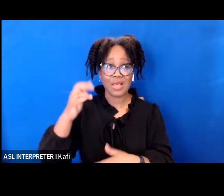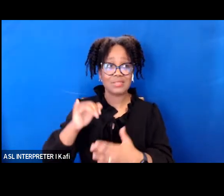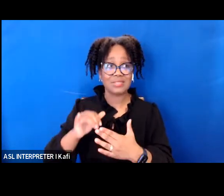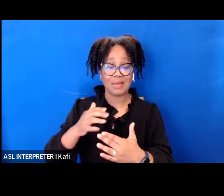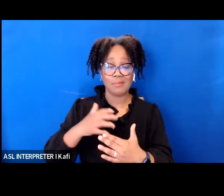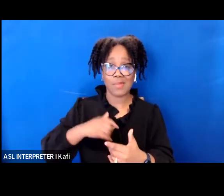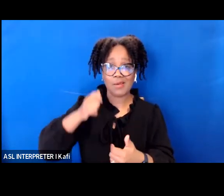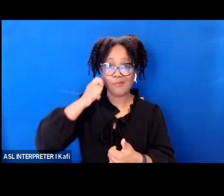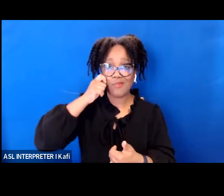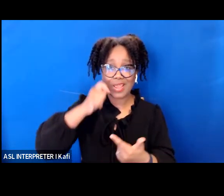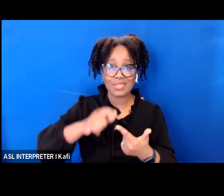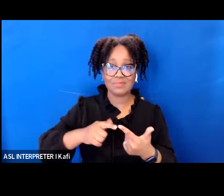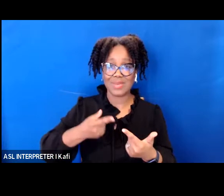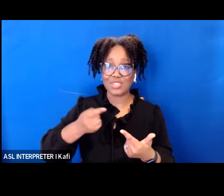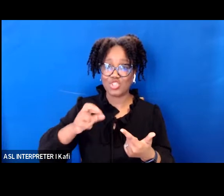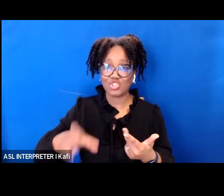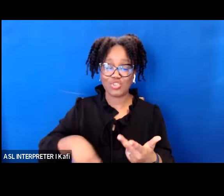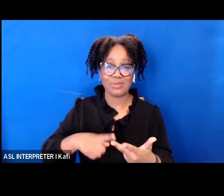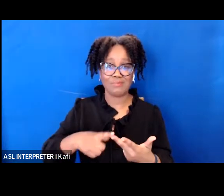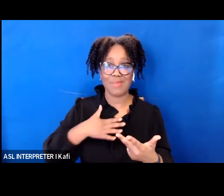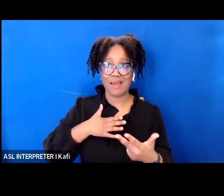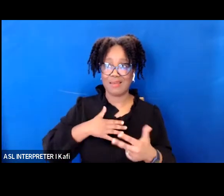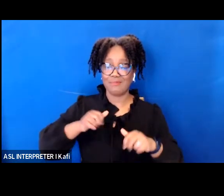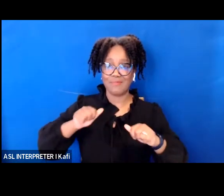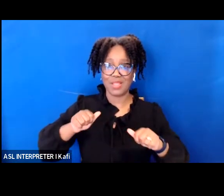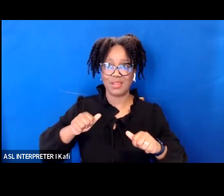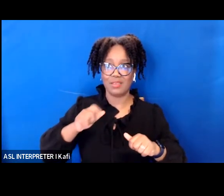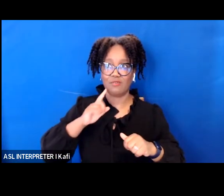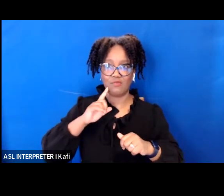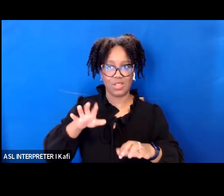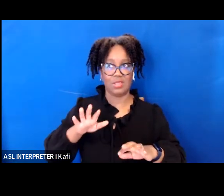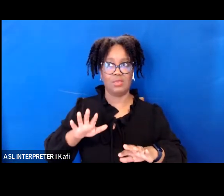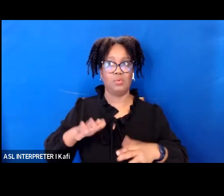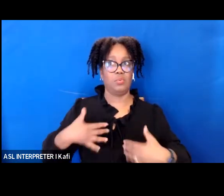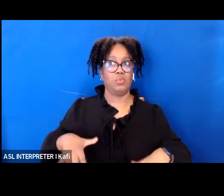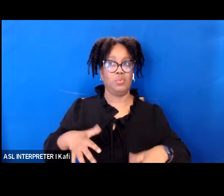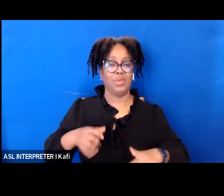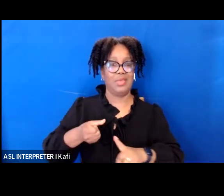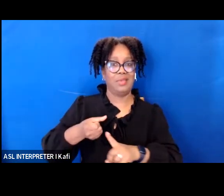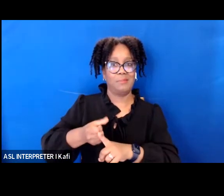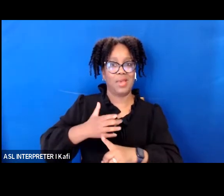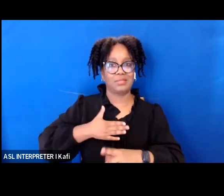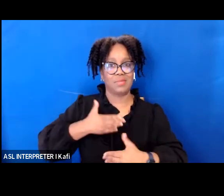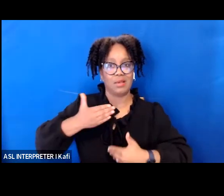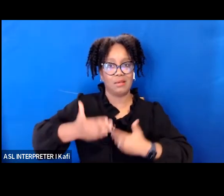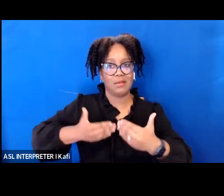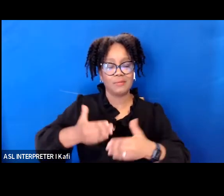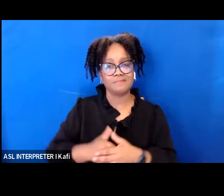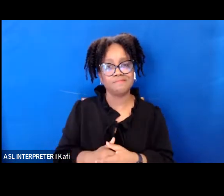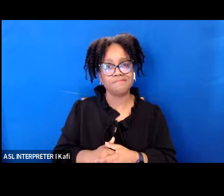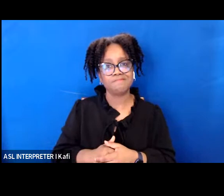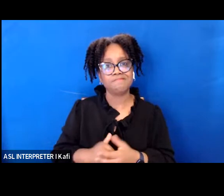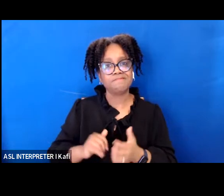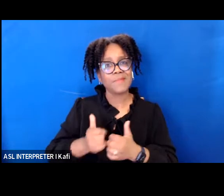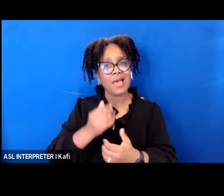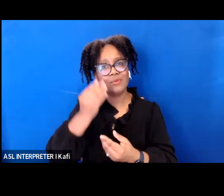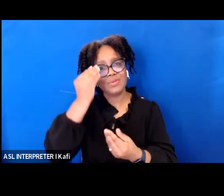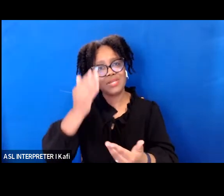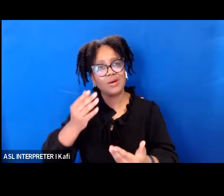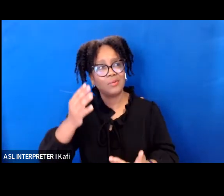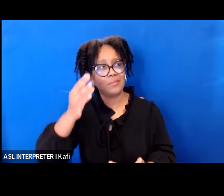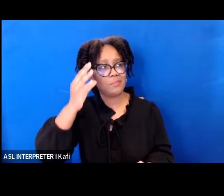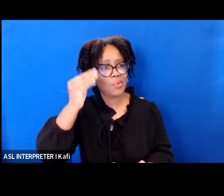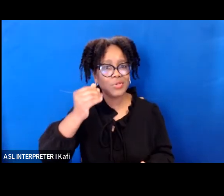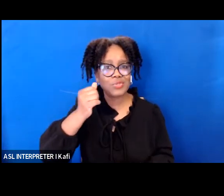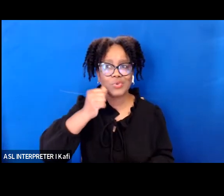very discouraging how can we tell little black boys and girls or just any child who encompass a plethora of different identities